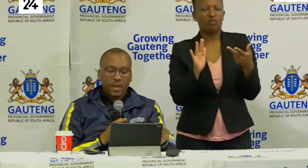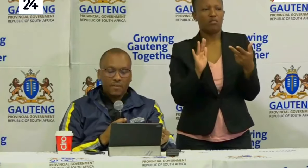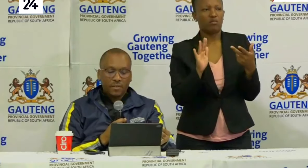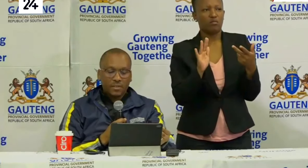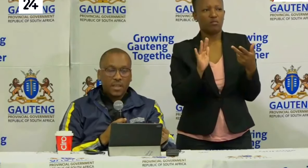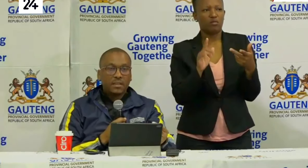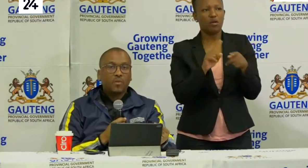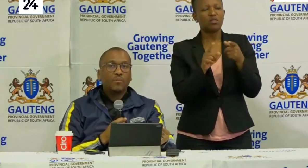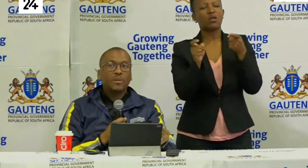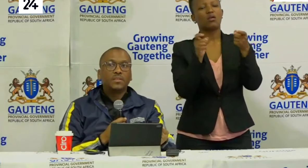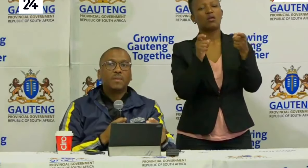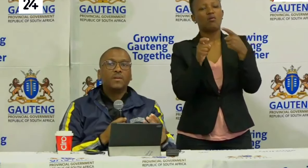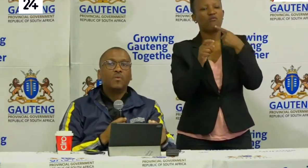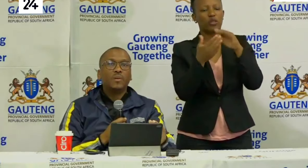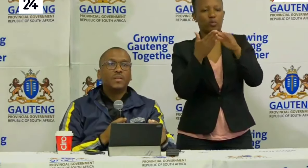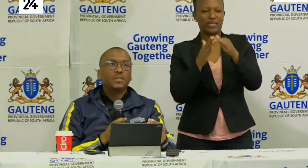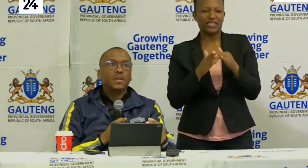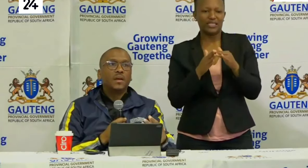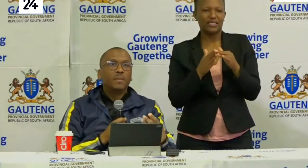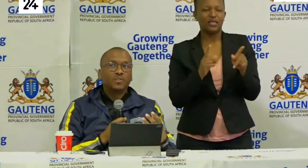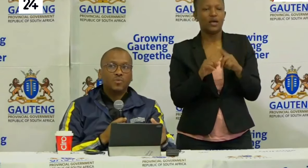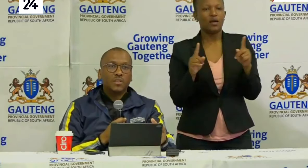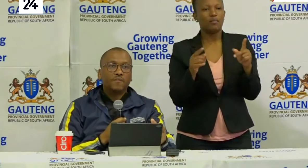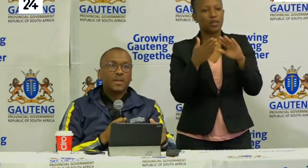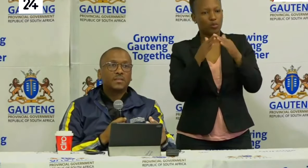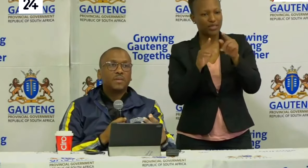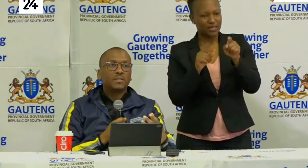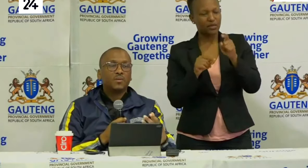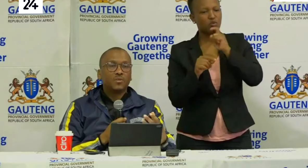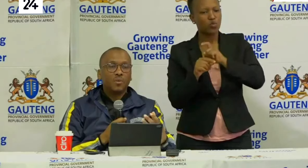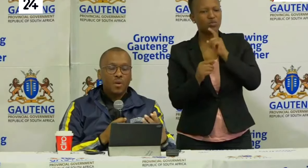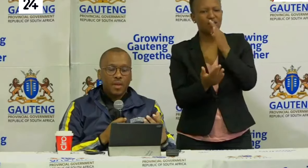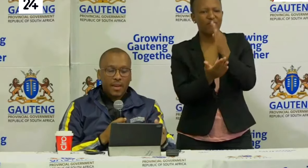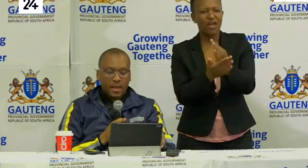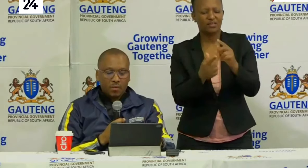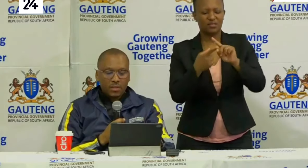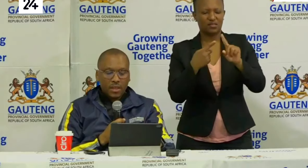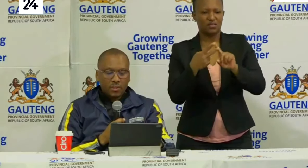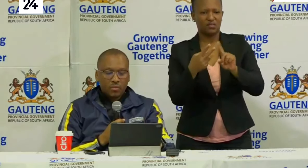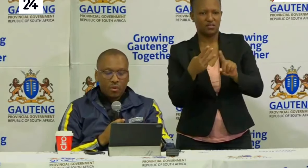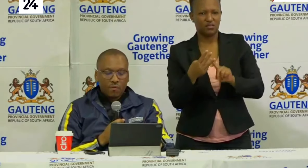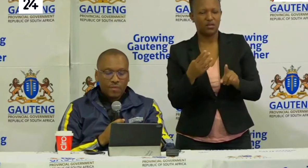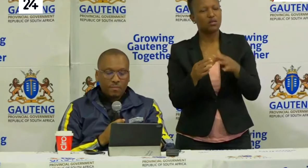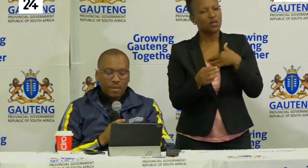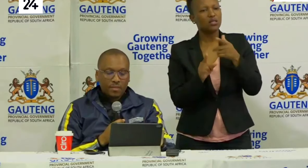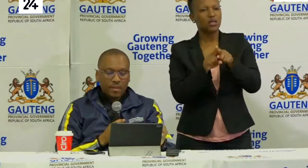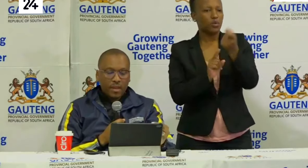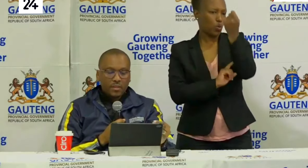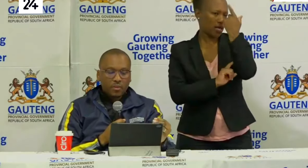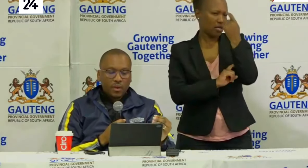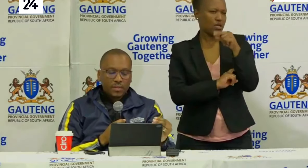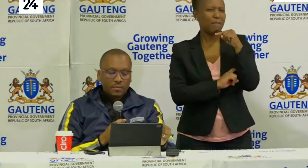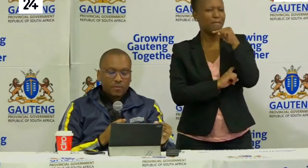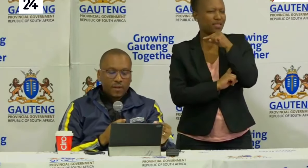and even governs the community. But the community must use the facts must also get around the issue of the myth.